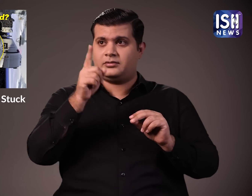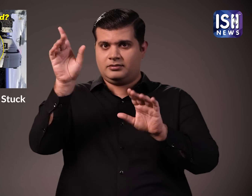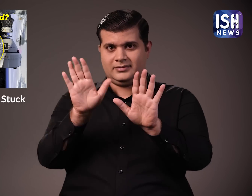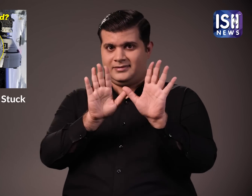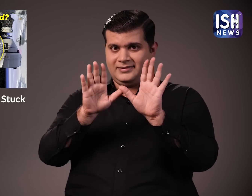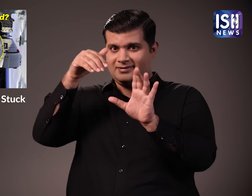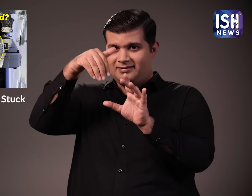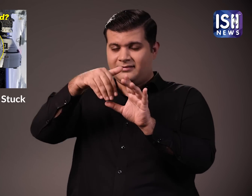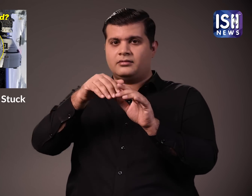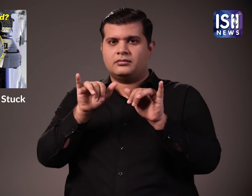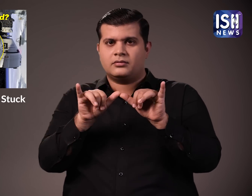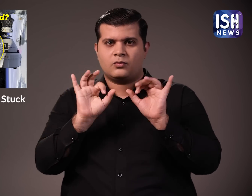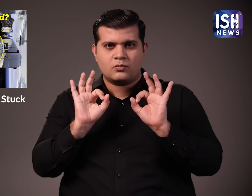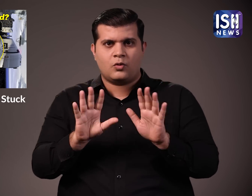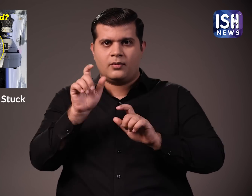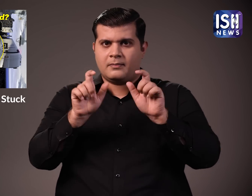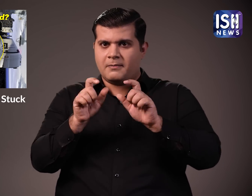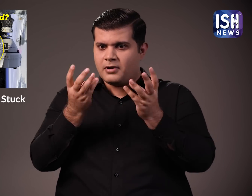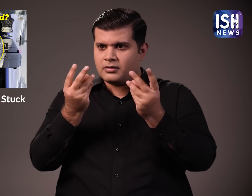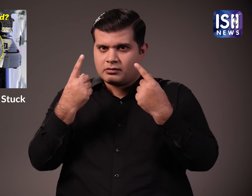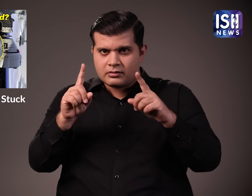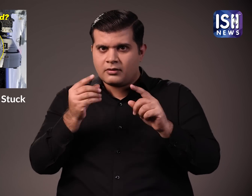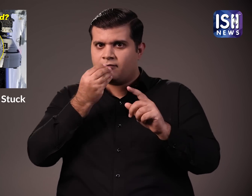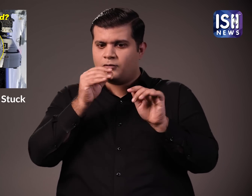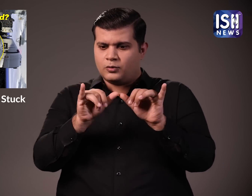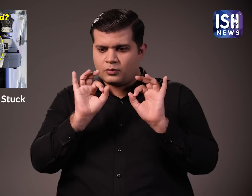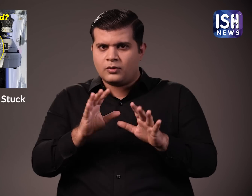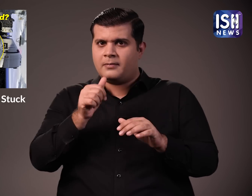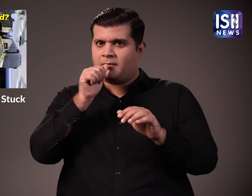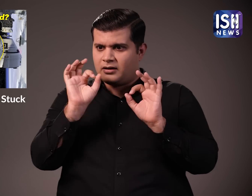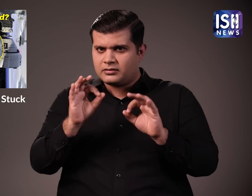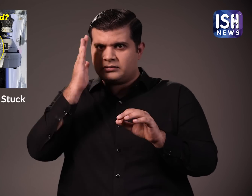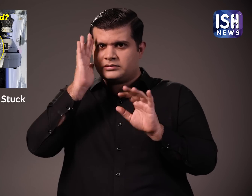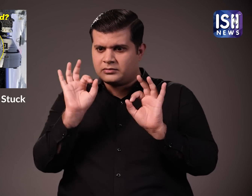So a lot of reports assume that the ISS has finite resources